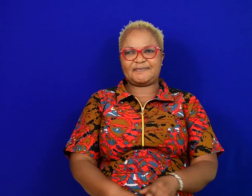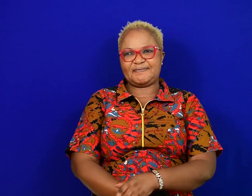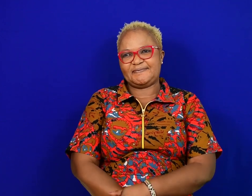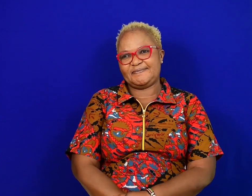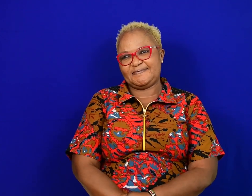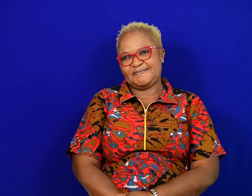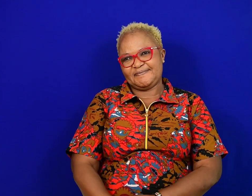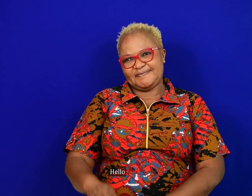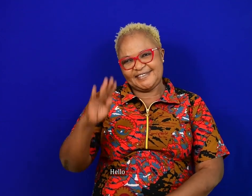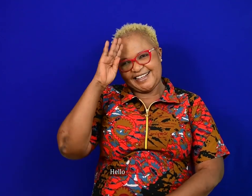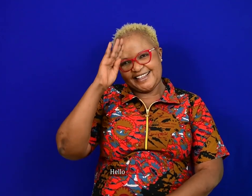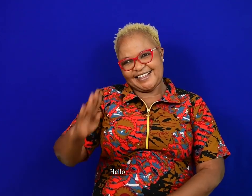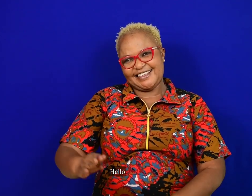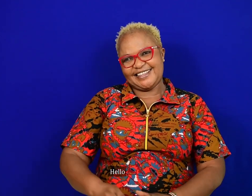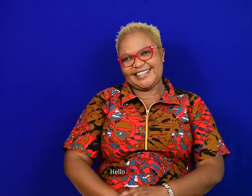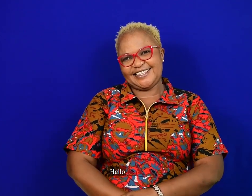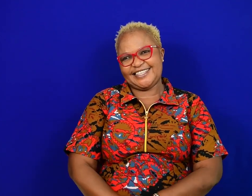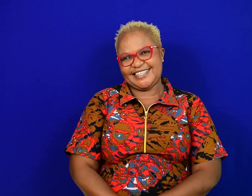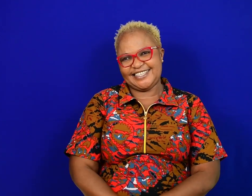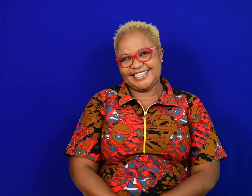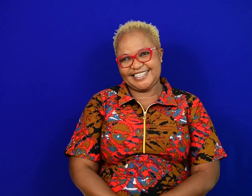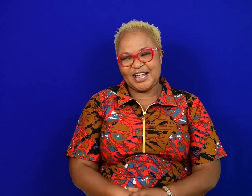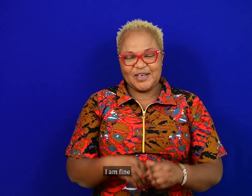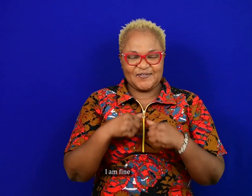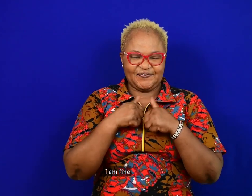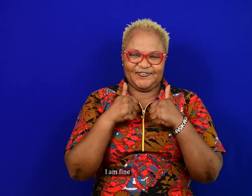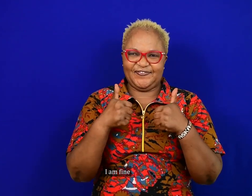Hello. I'm fine.